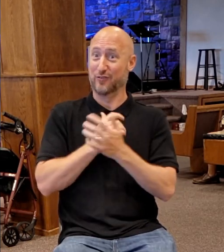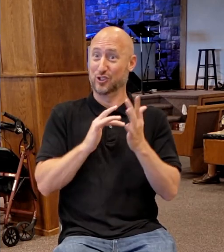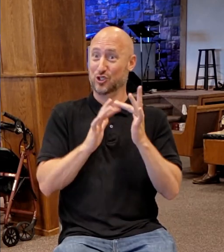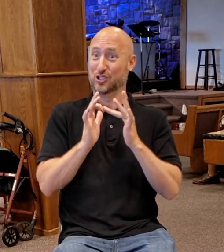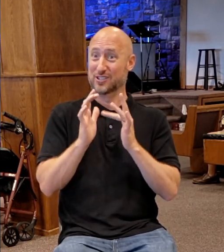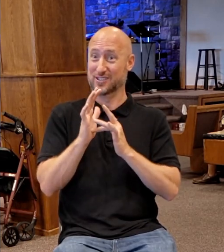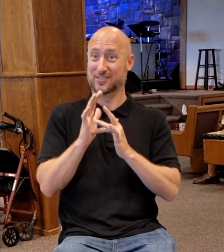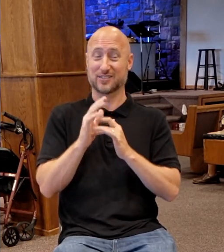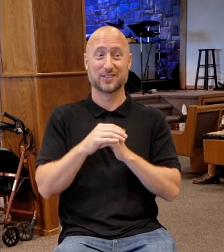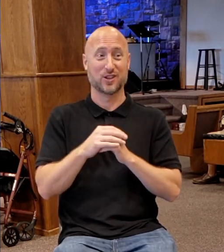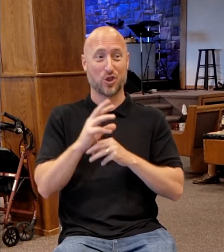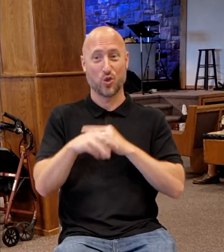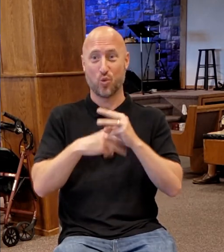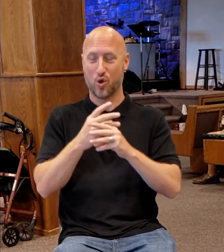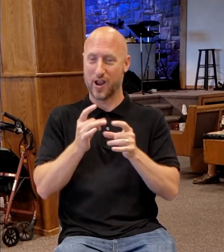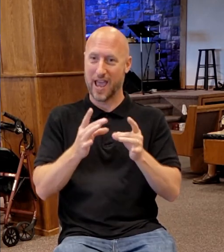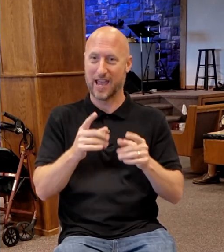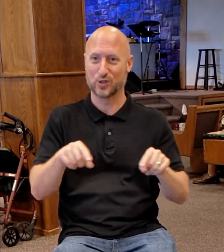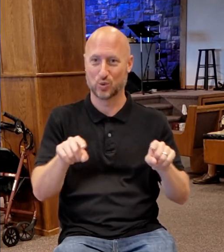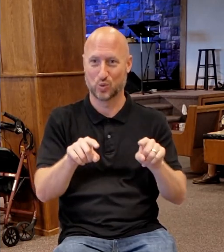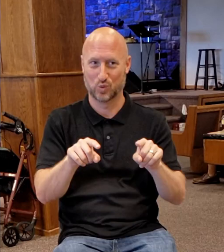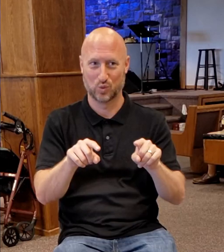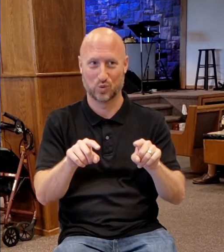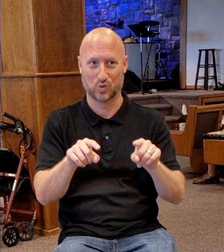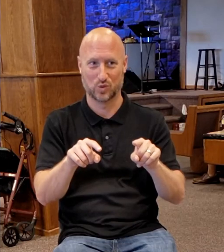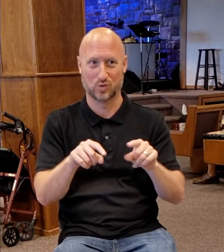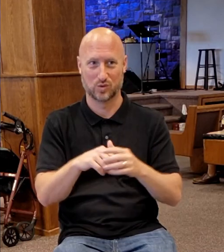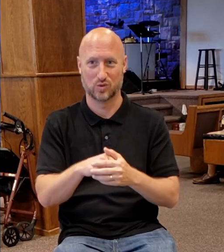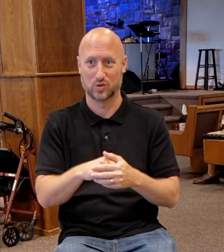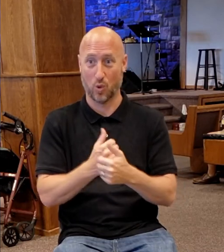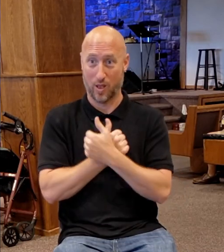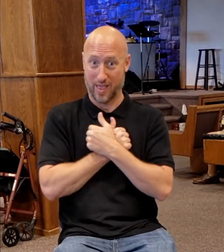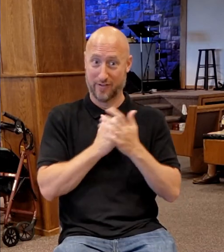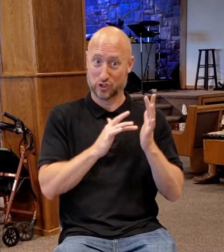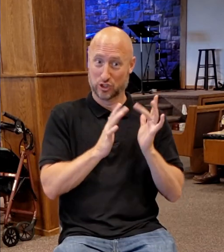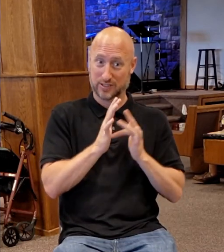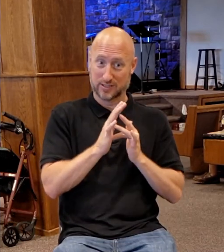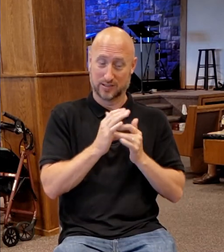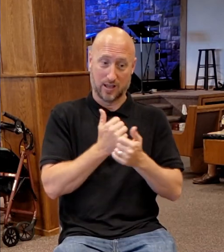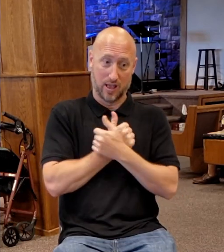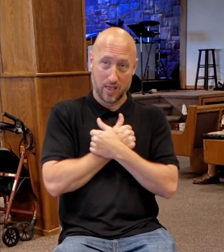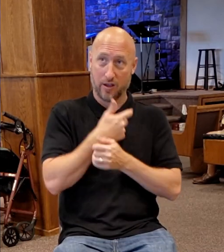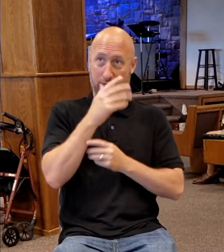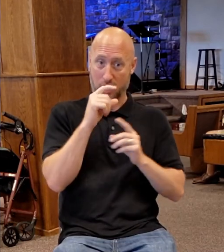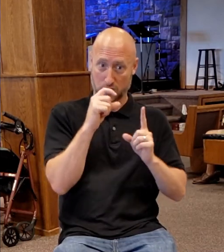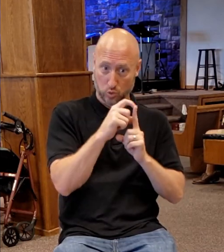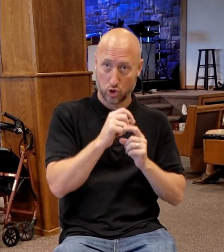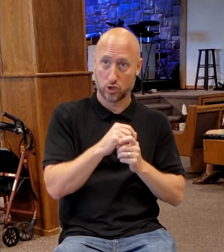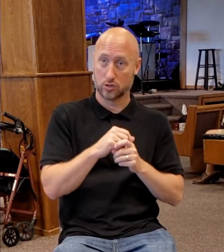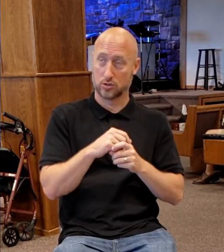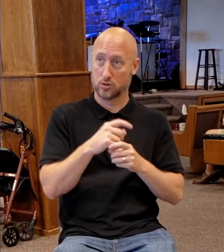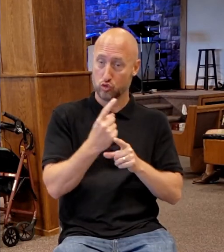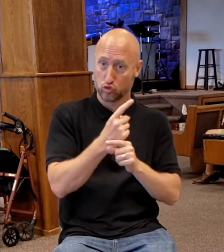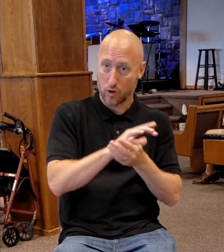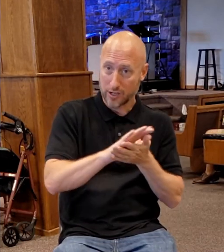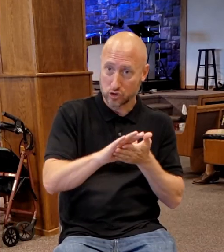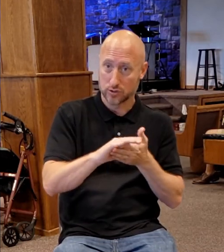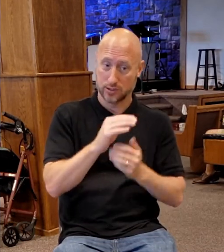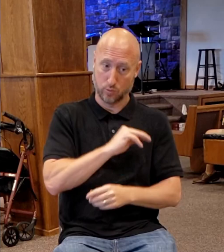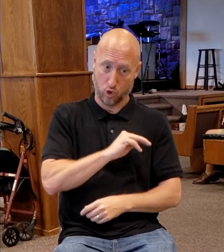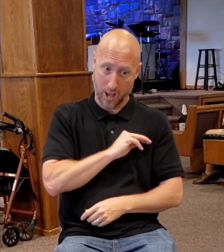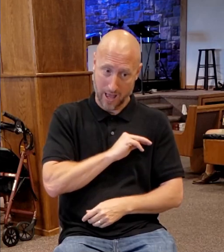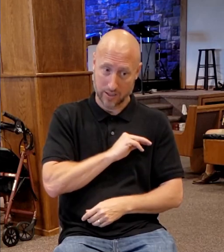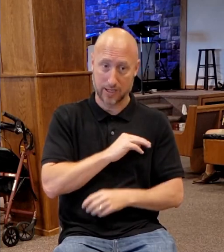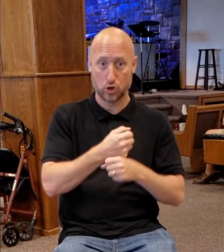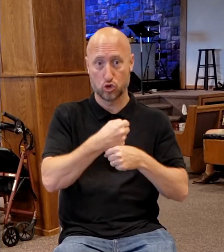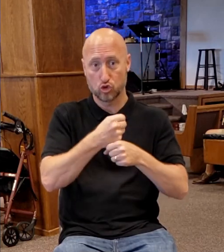categories. But if you love Jesus means you love the scripture, you love righteousness, you love morality, you love creation, you love